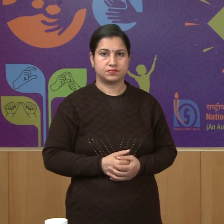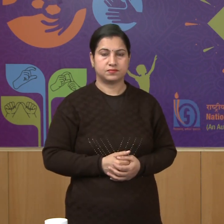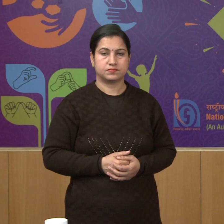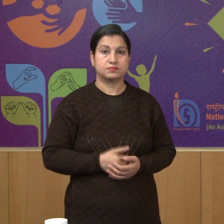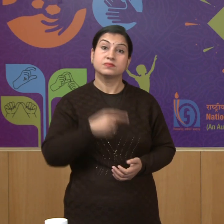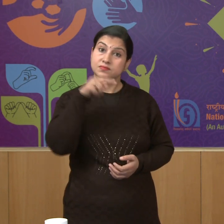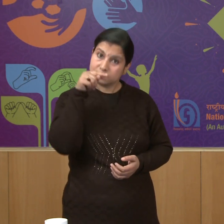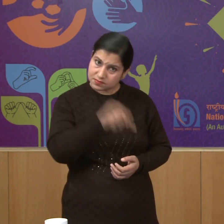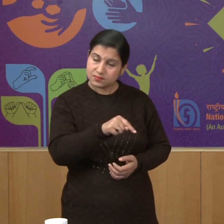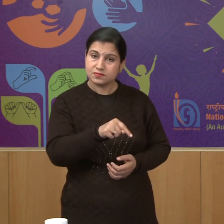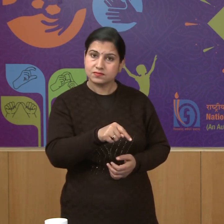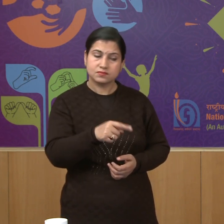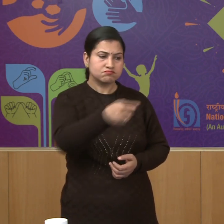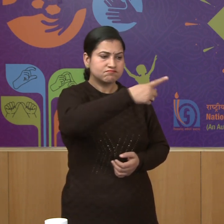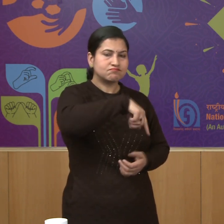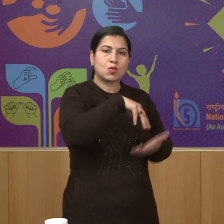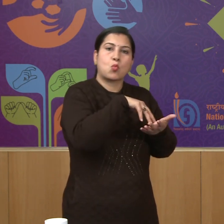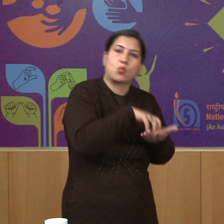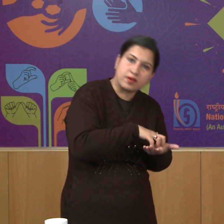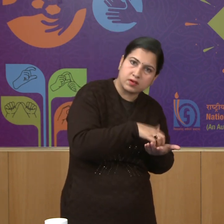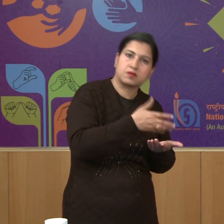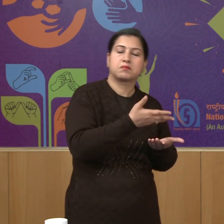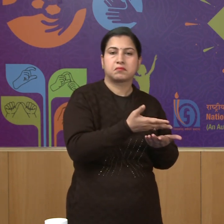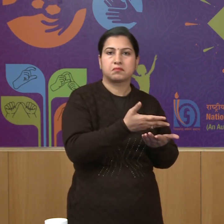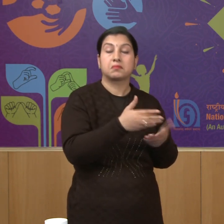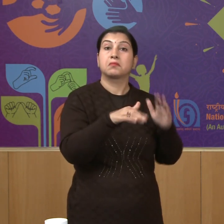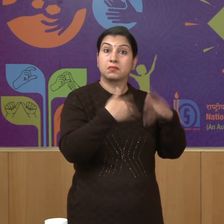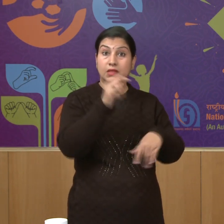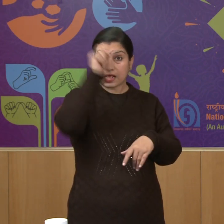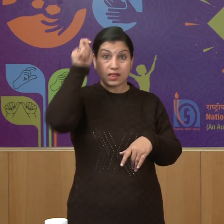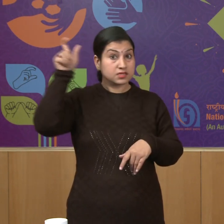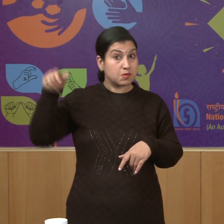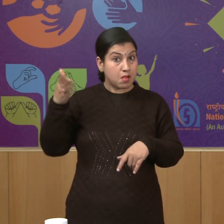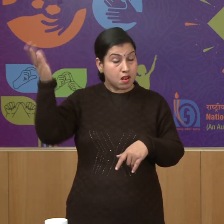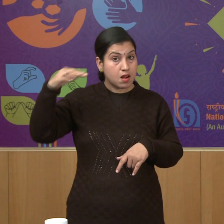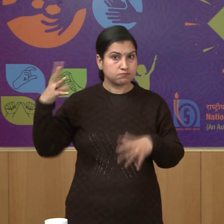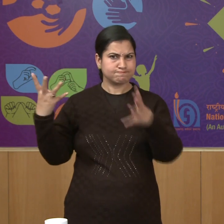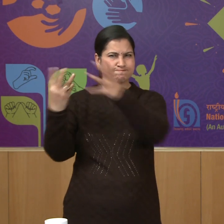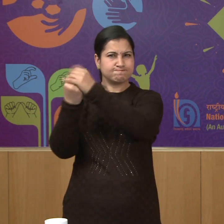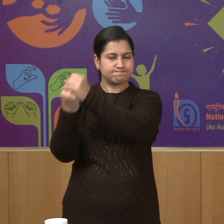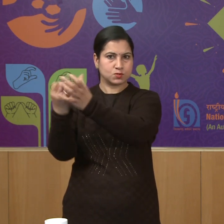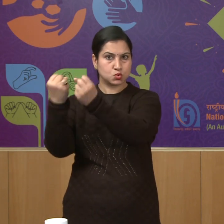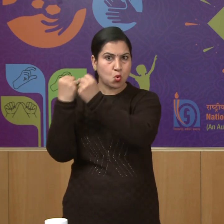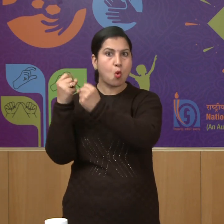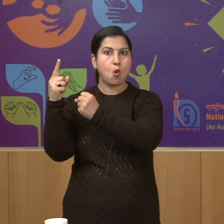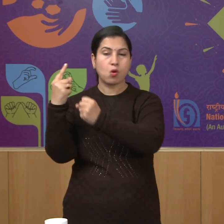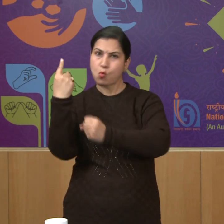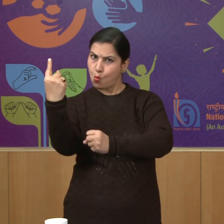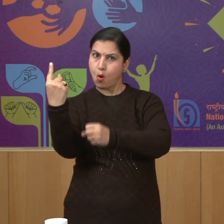therefore, they became weak while the English were united as